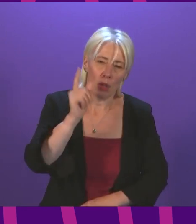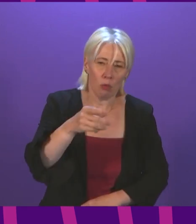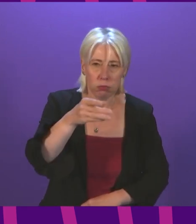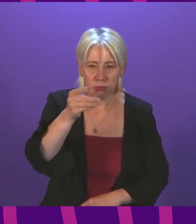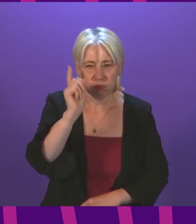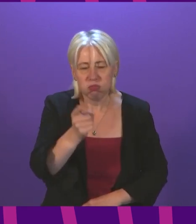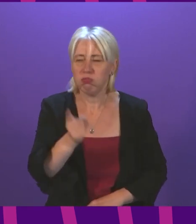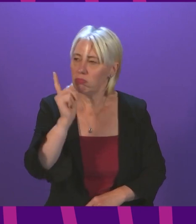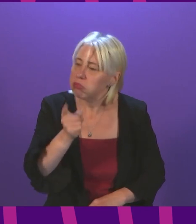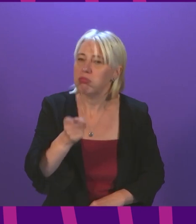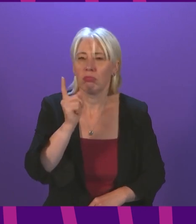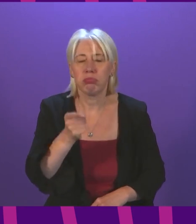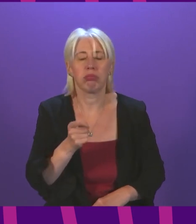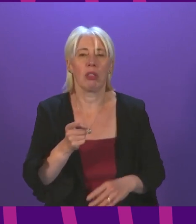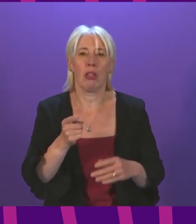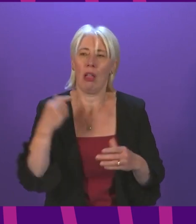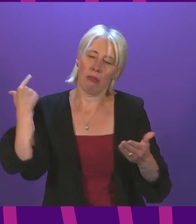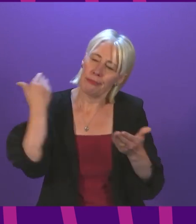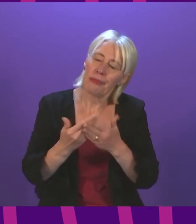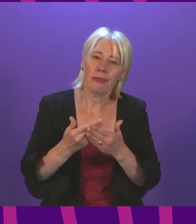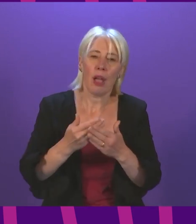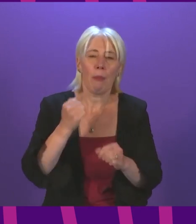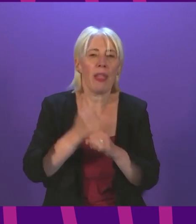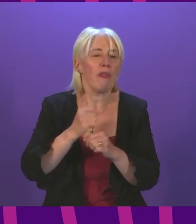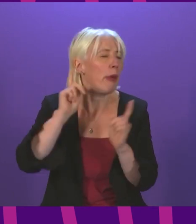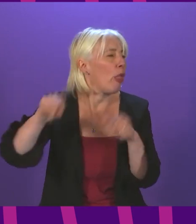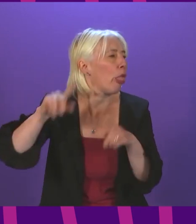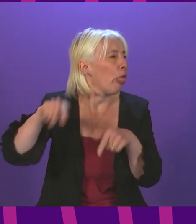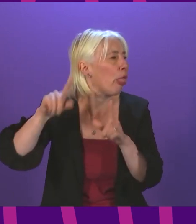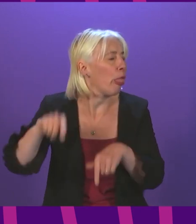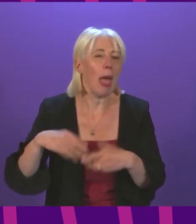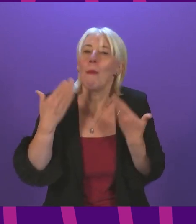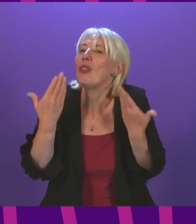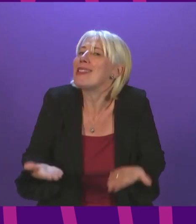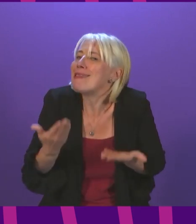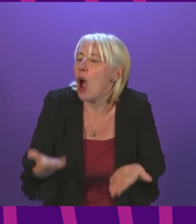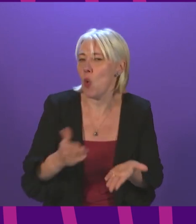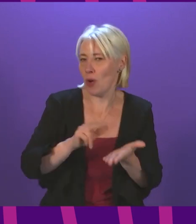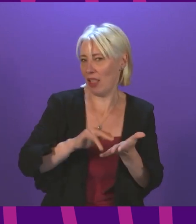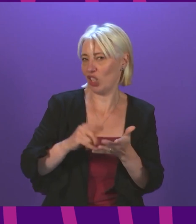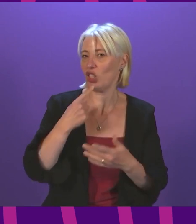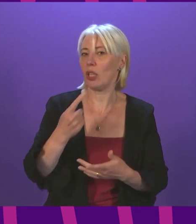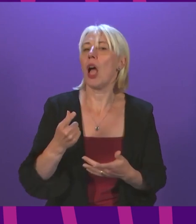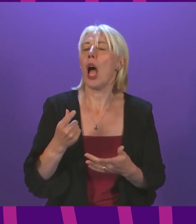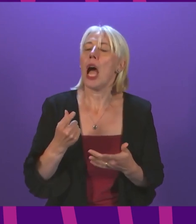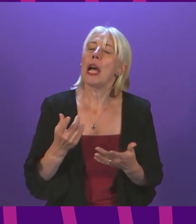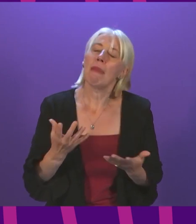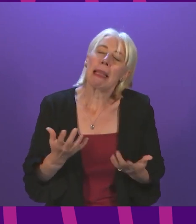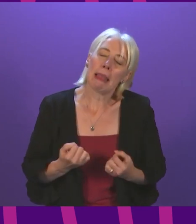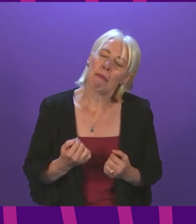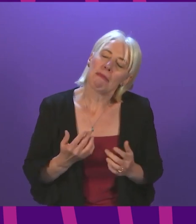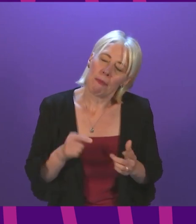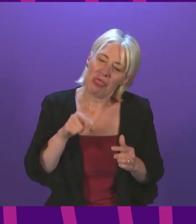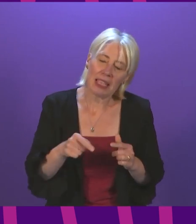from weeks were ignored by this Government and only now does Nicola Sturgeon finally admit that this is a botched scheme.